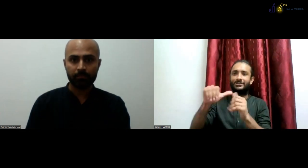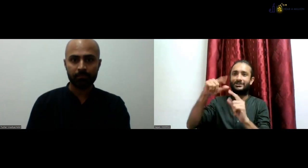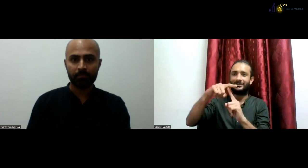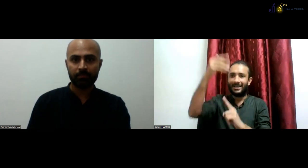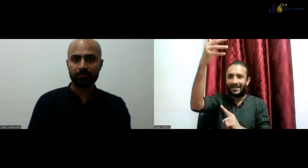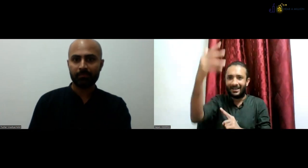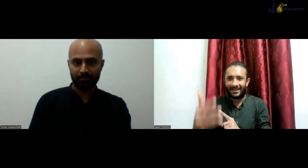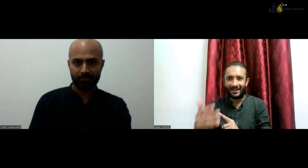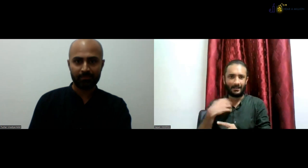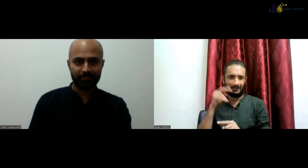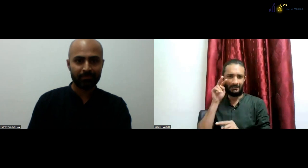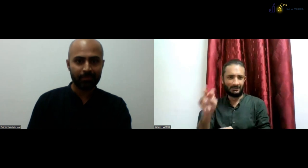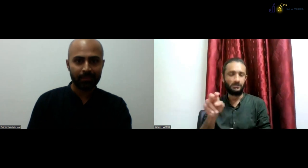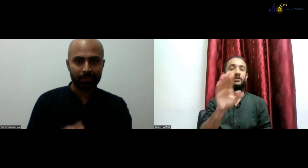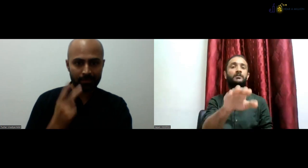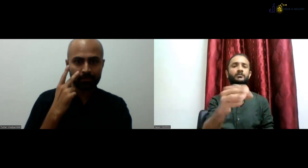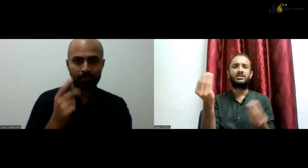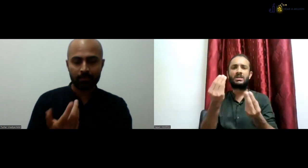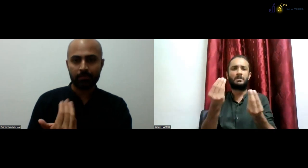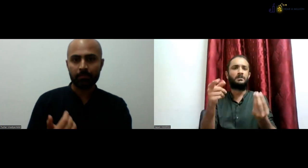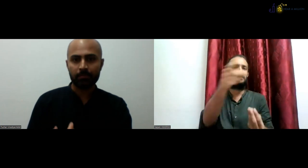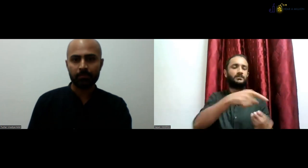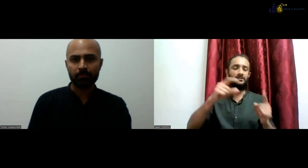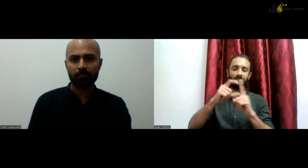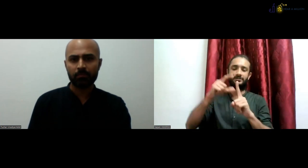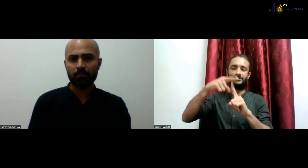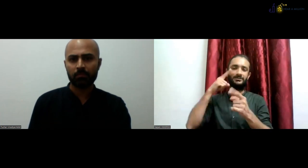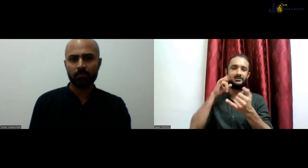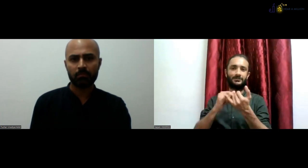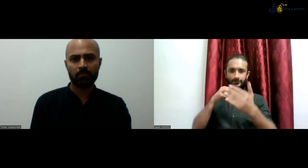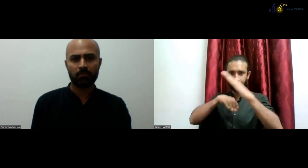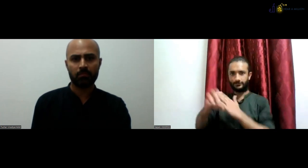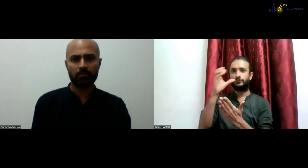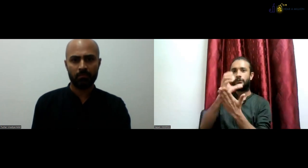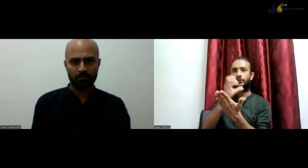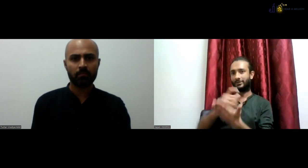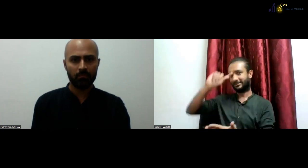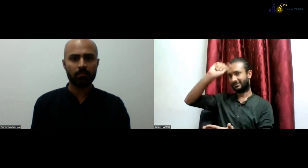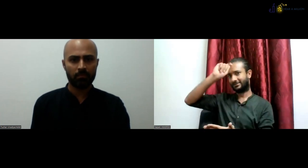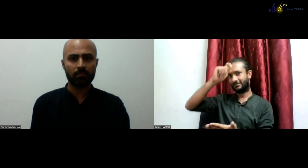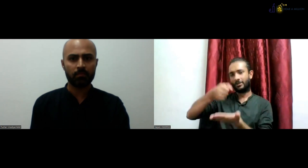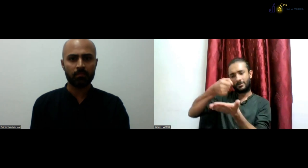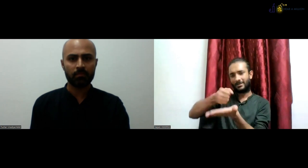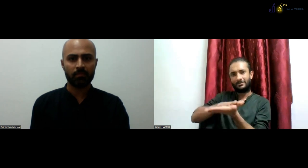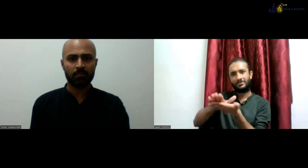be able to provide ISL interpreters. Thank you so much. So in the chat, I also saw, you know, just want to add something in the chat. saw that